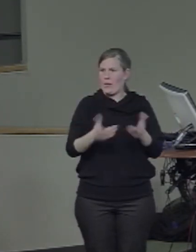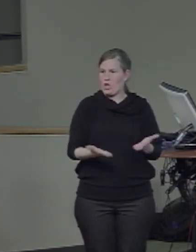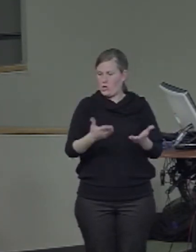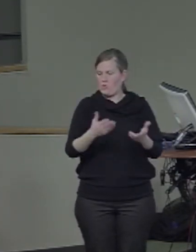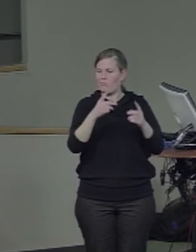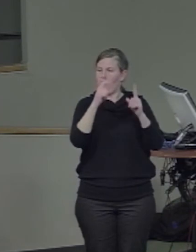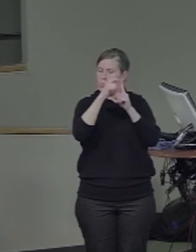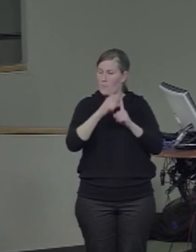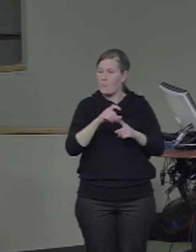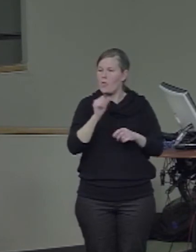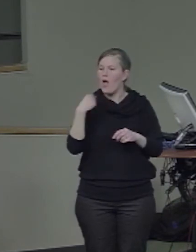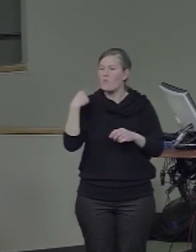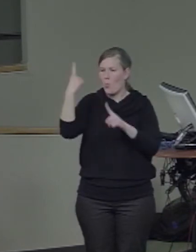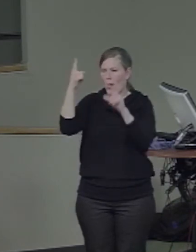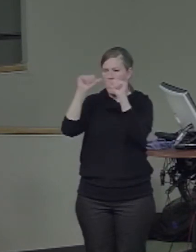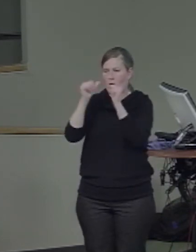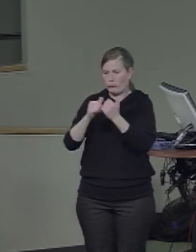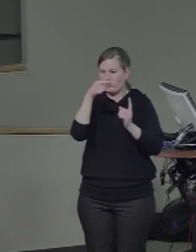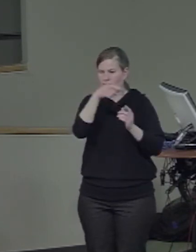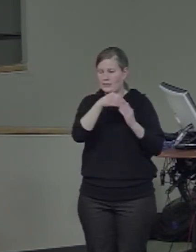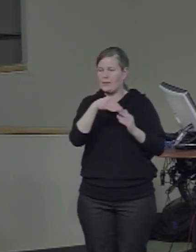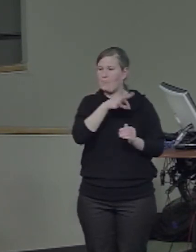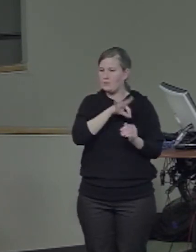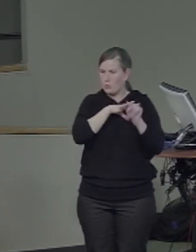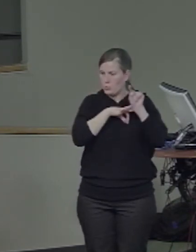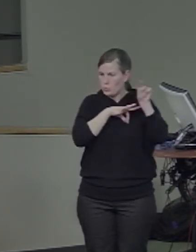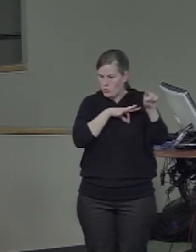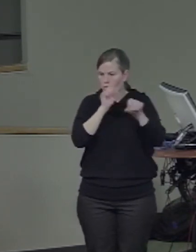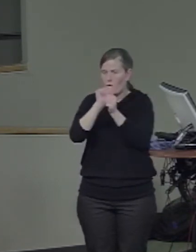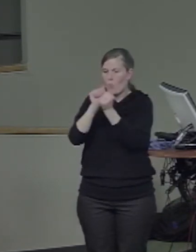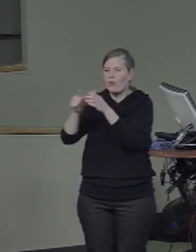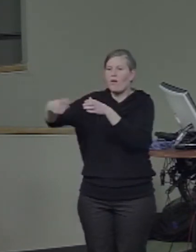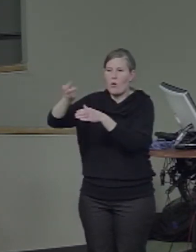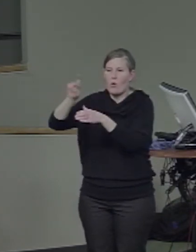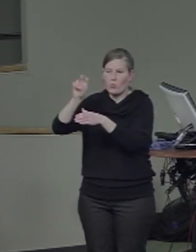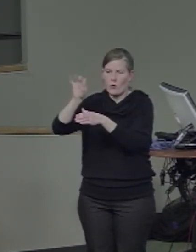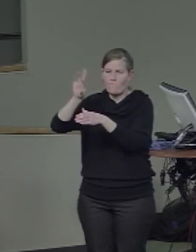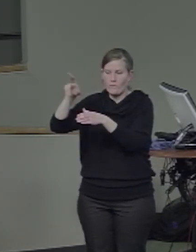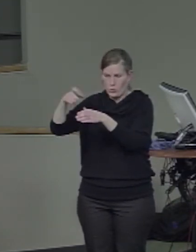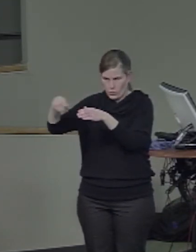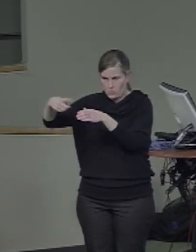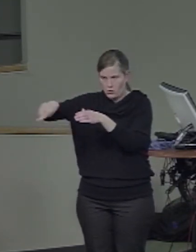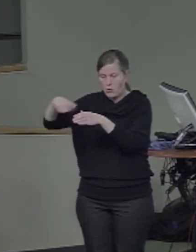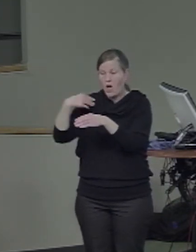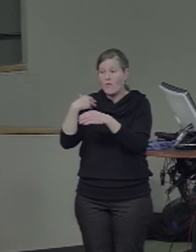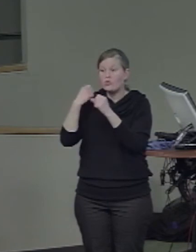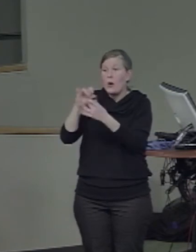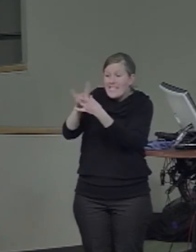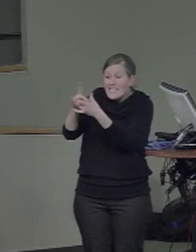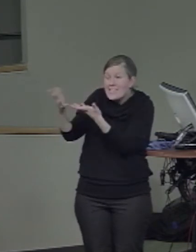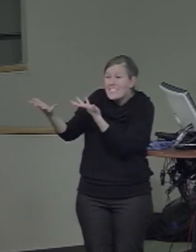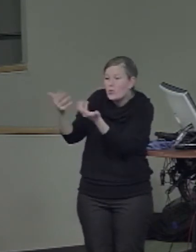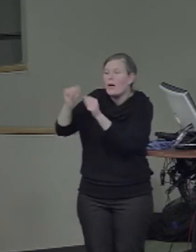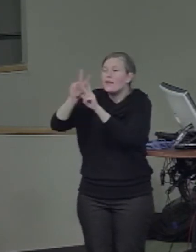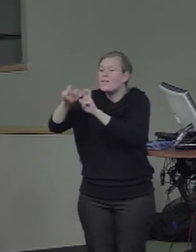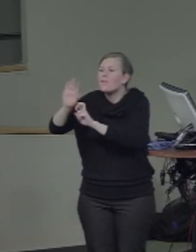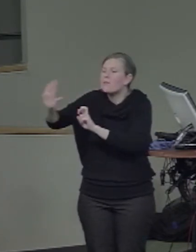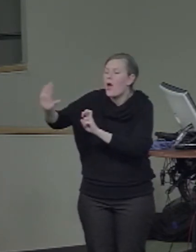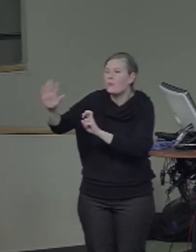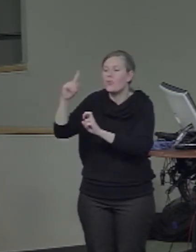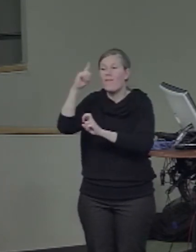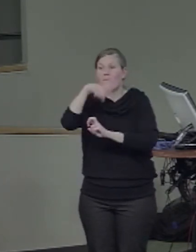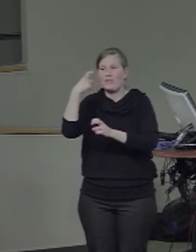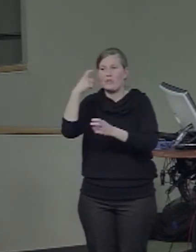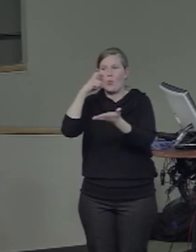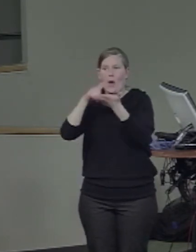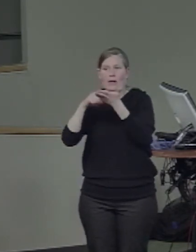to examine their face processing in lateralization and certainly in a way that says, you know, non